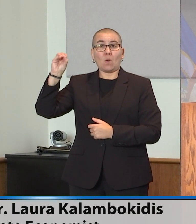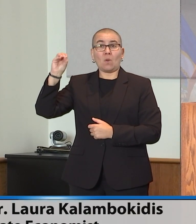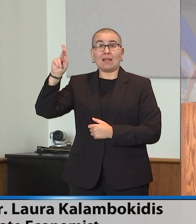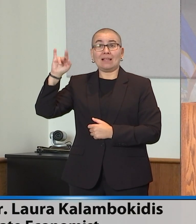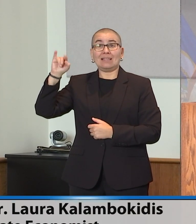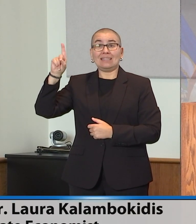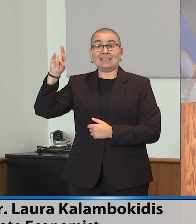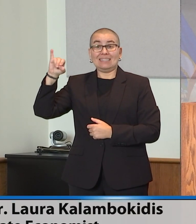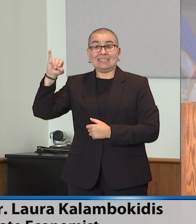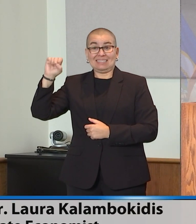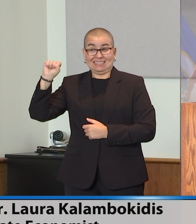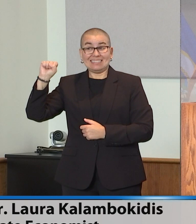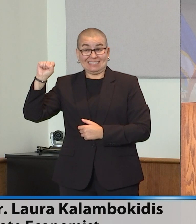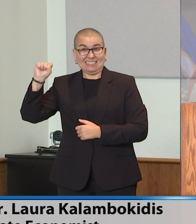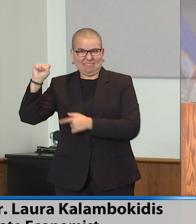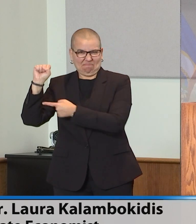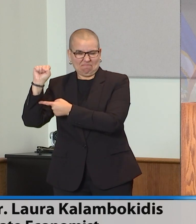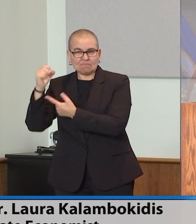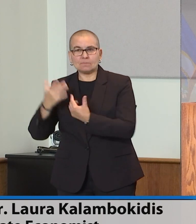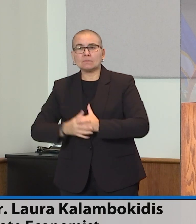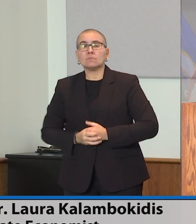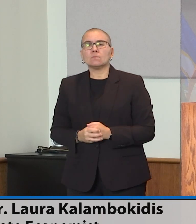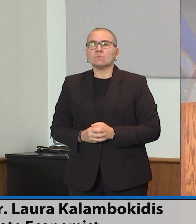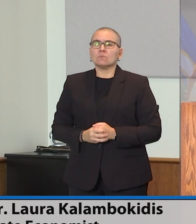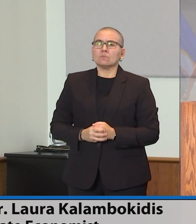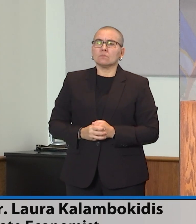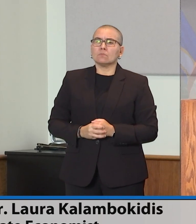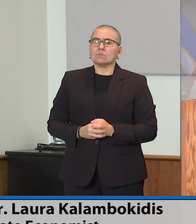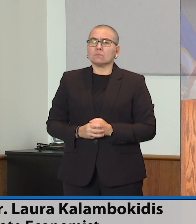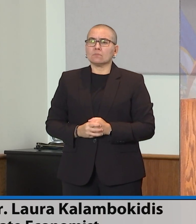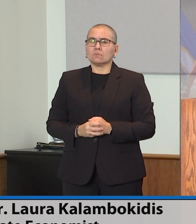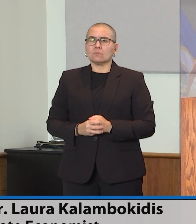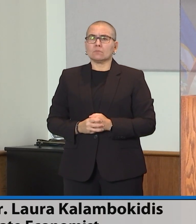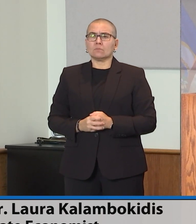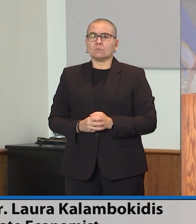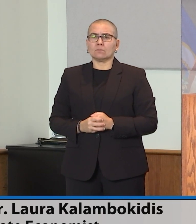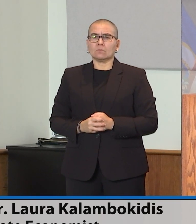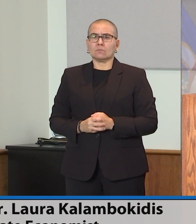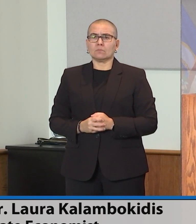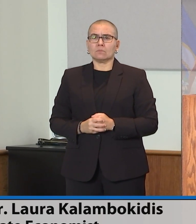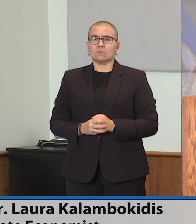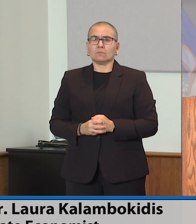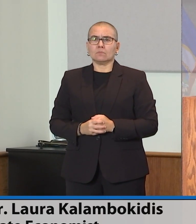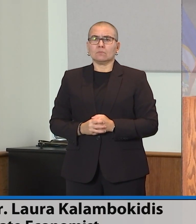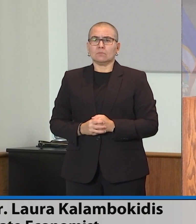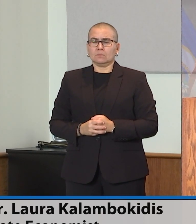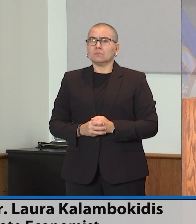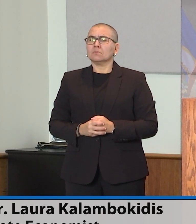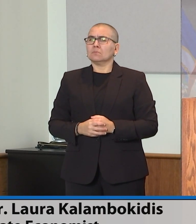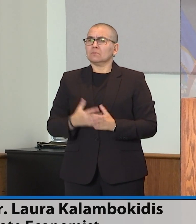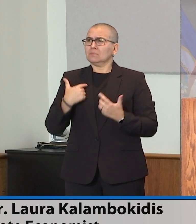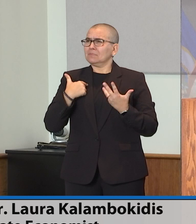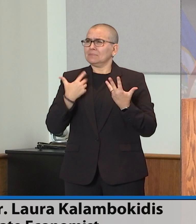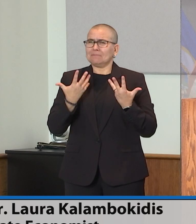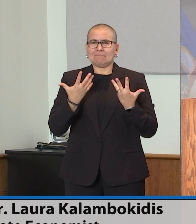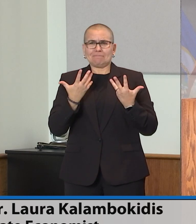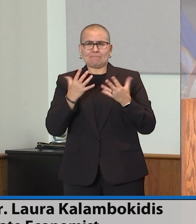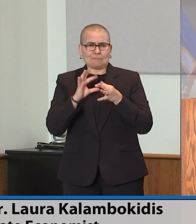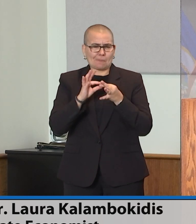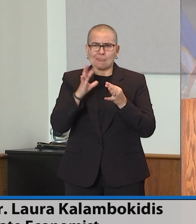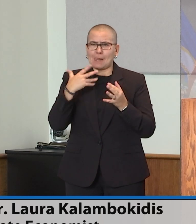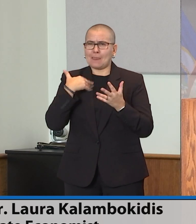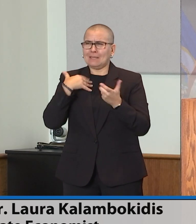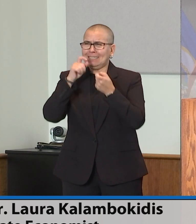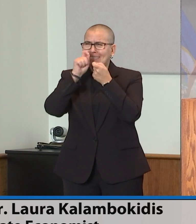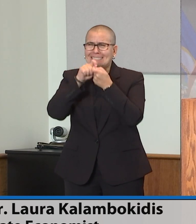changed since February. Move to Minnesota's economy, and then turn to details of our new revenue forecast, and I'll wrap up by reiterating